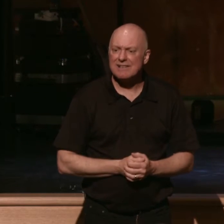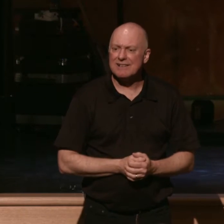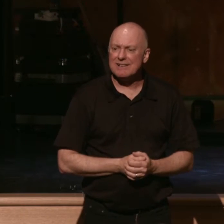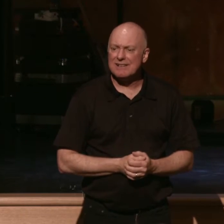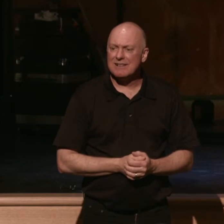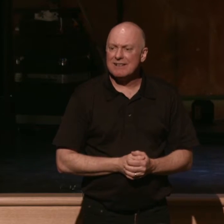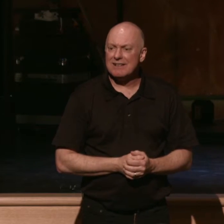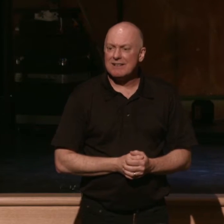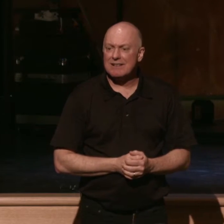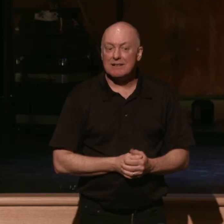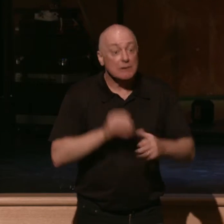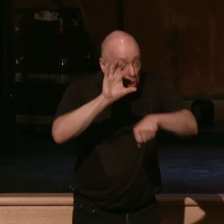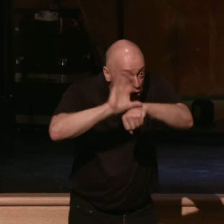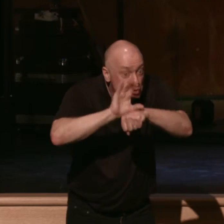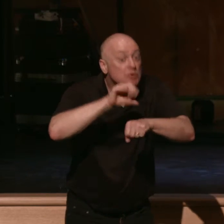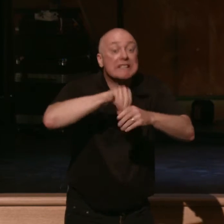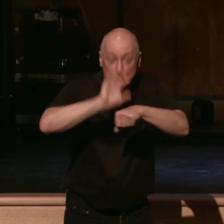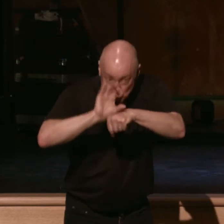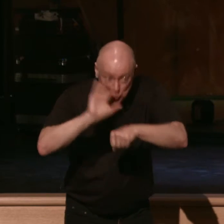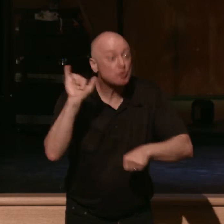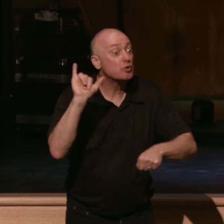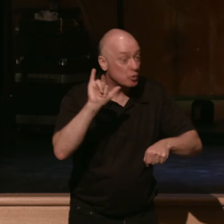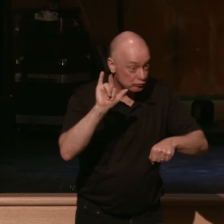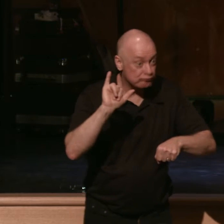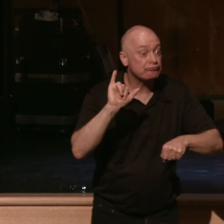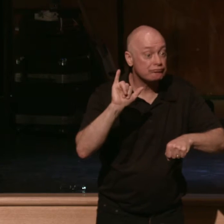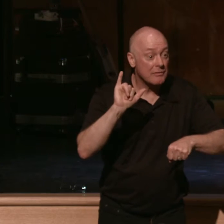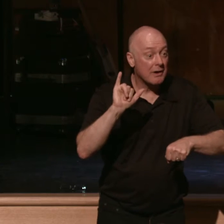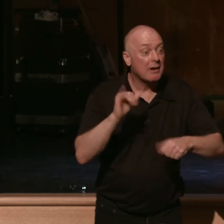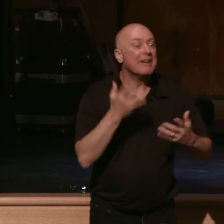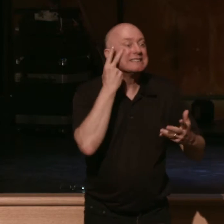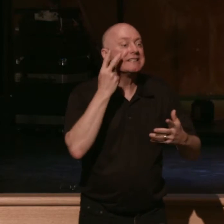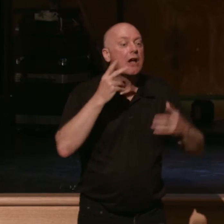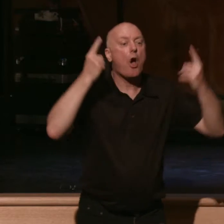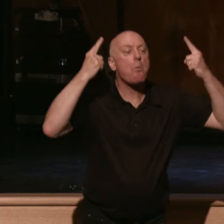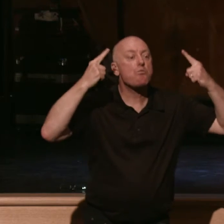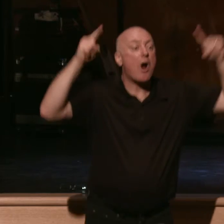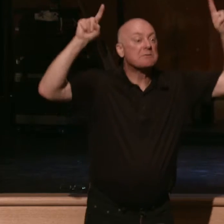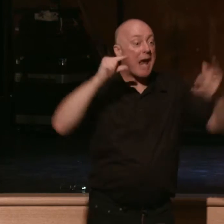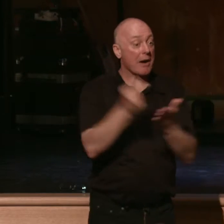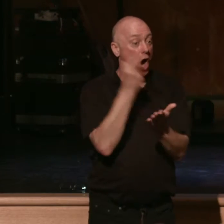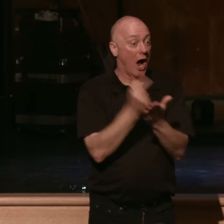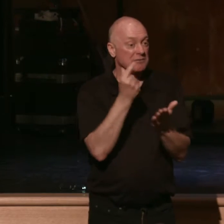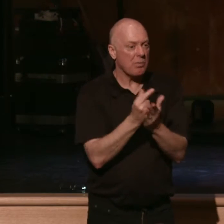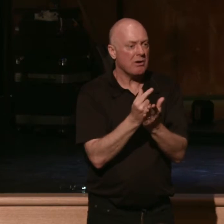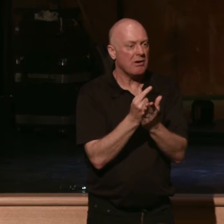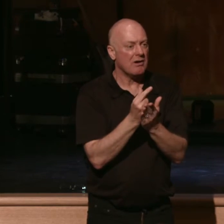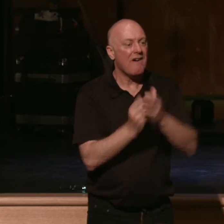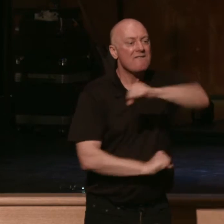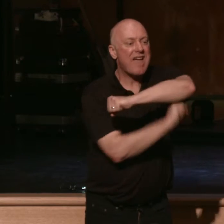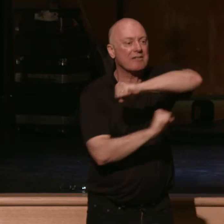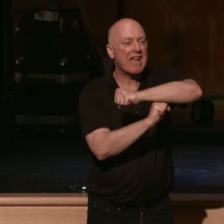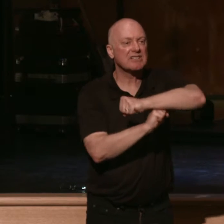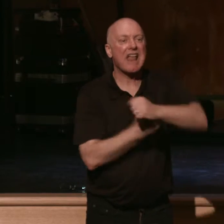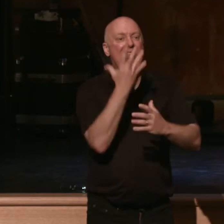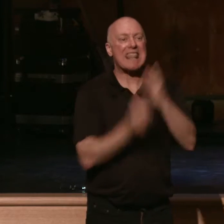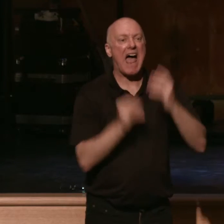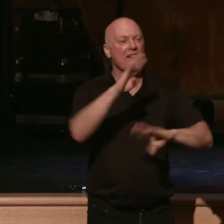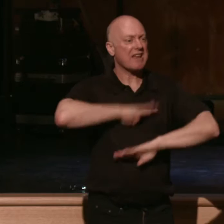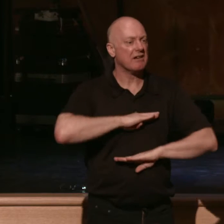It's in the church, too. The prosperity gospel is founded on a lack of contentment. It's not enough that Jesus died for my